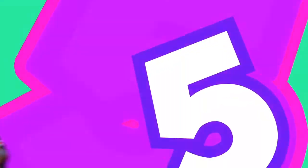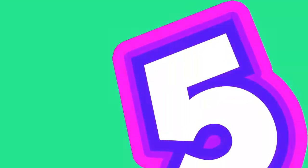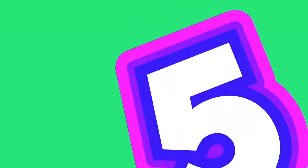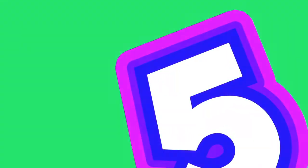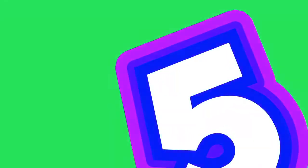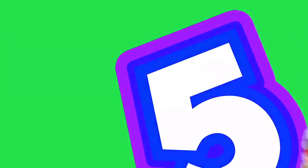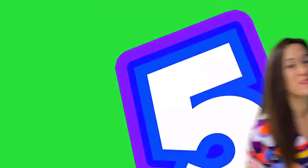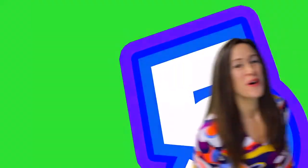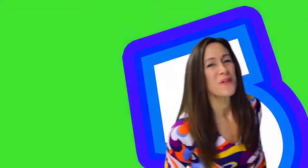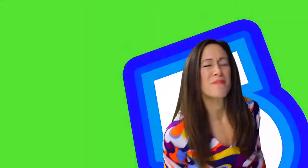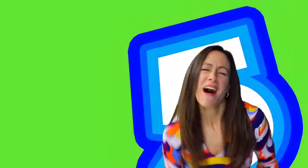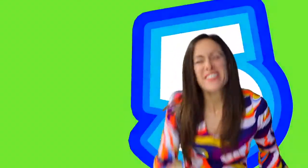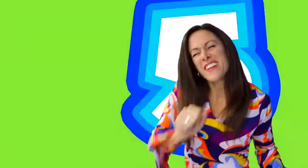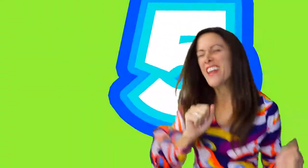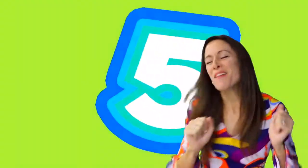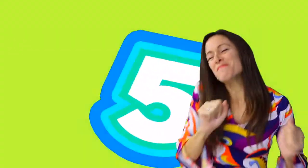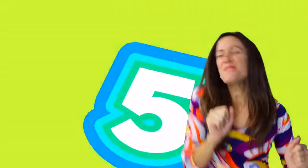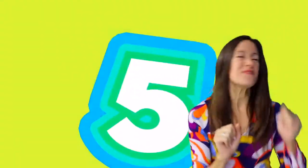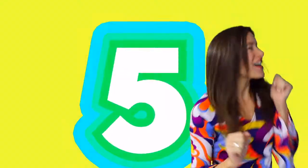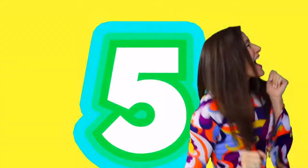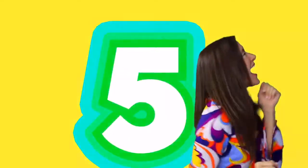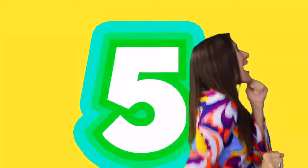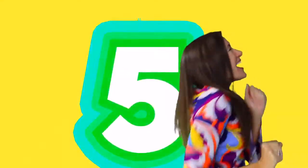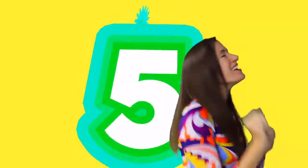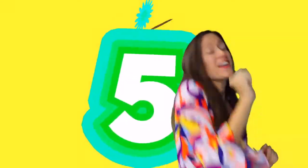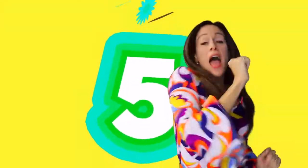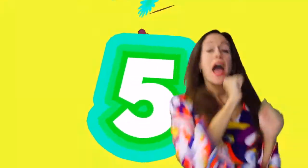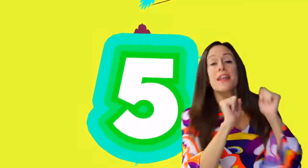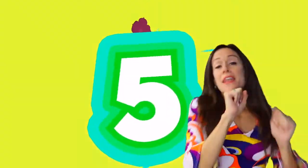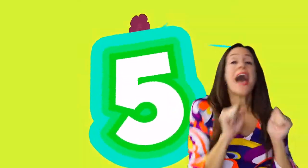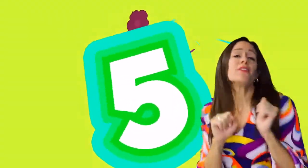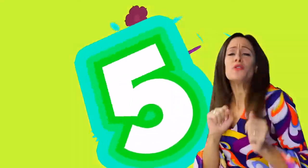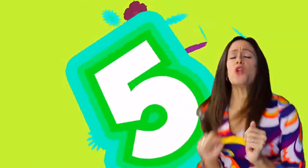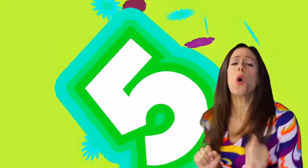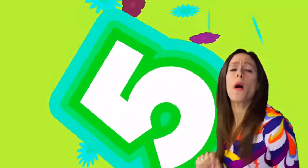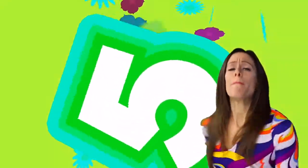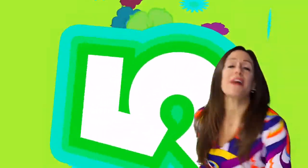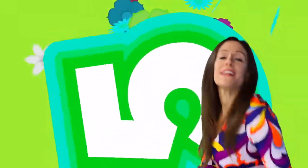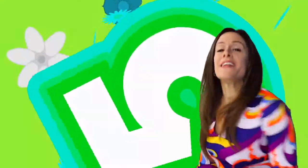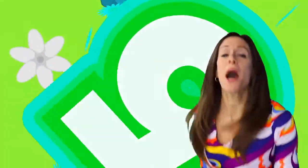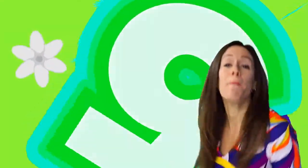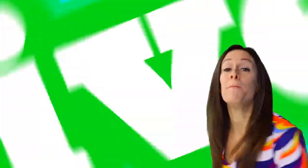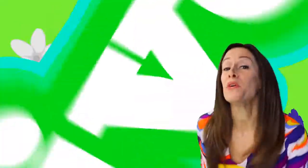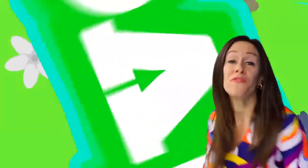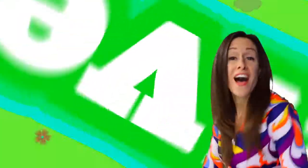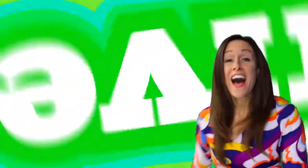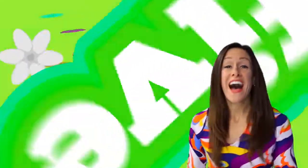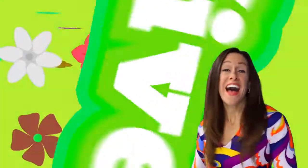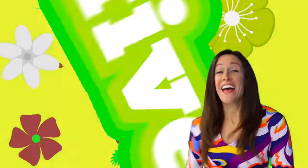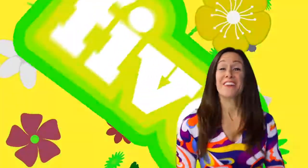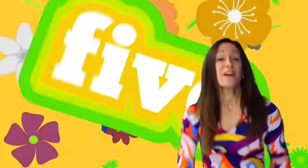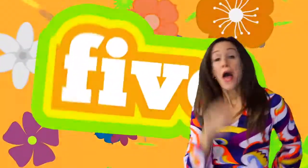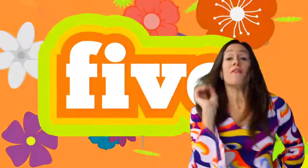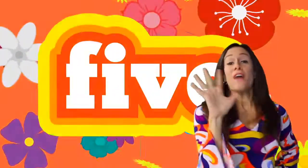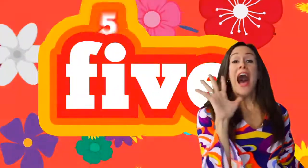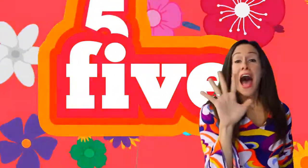Now you know about the number five Now you know about the number five Five,